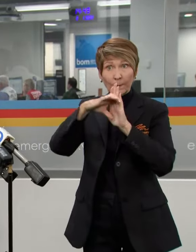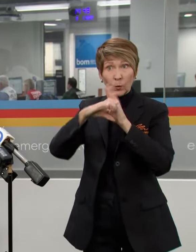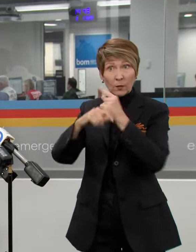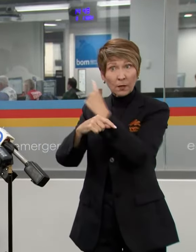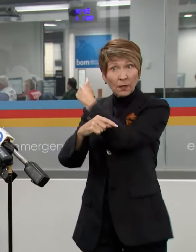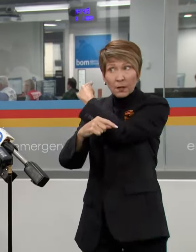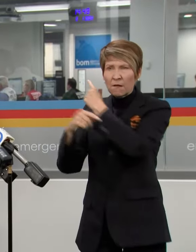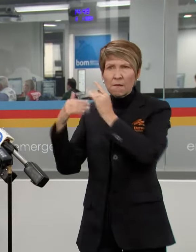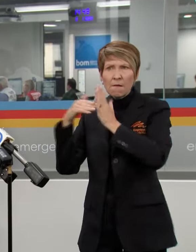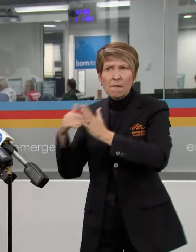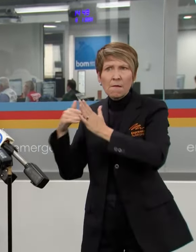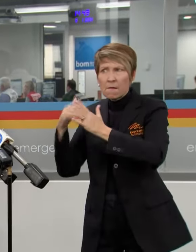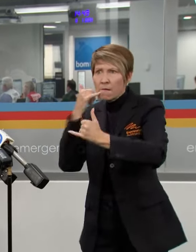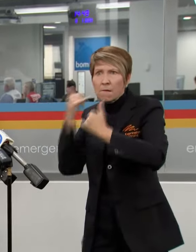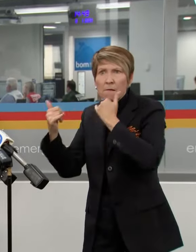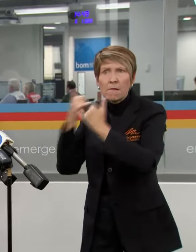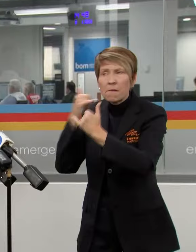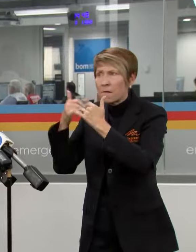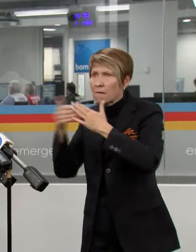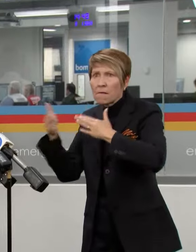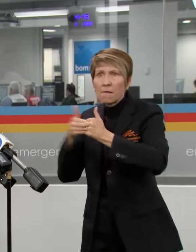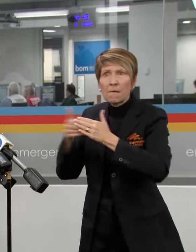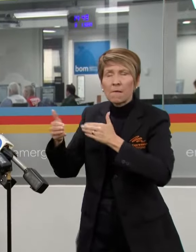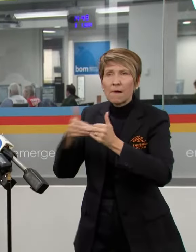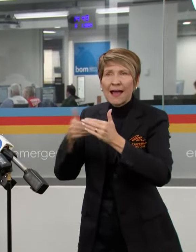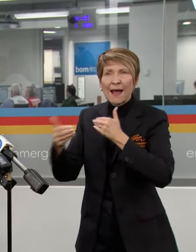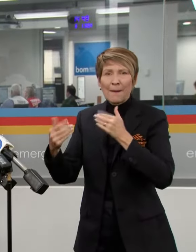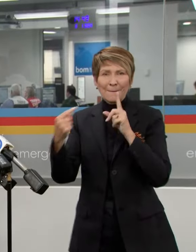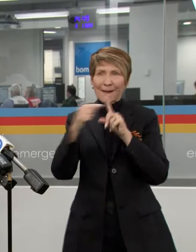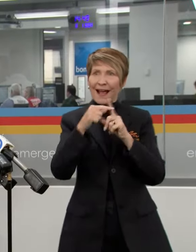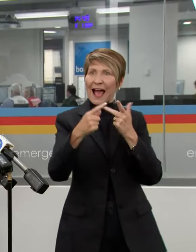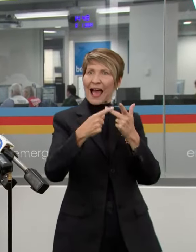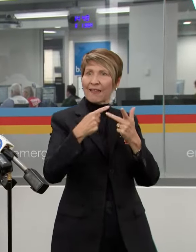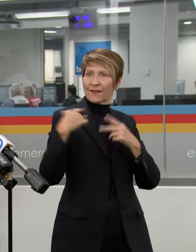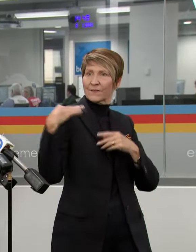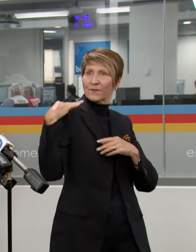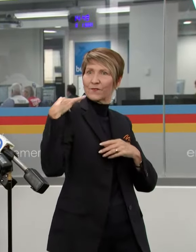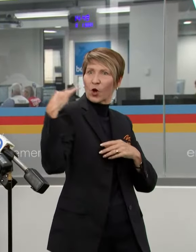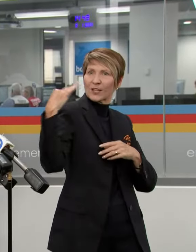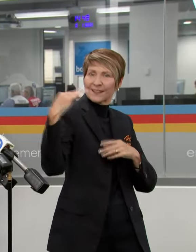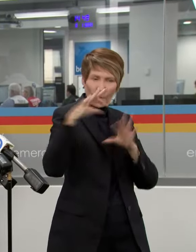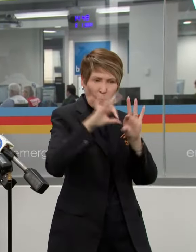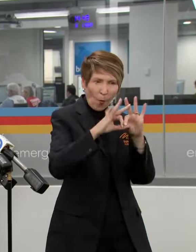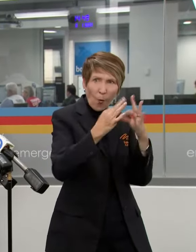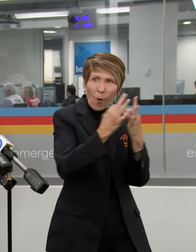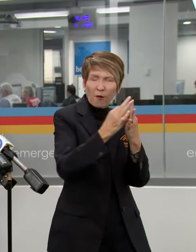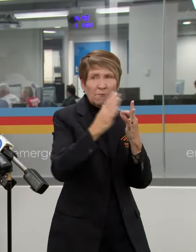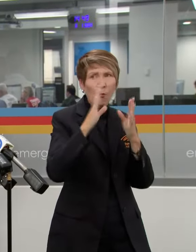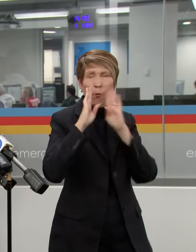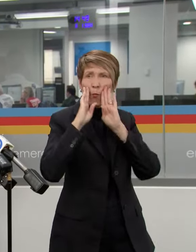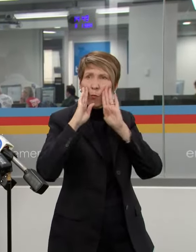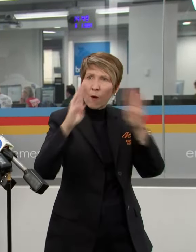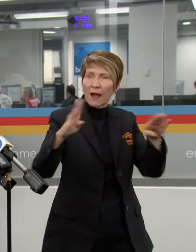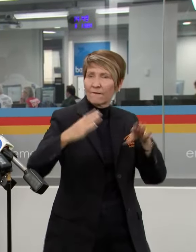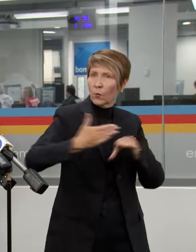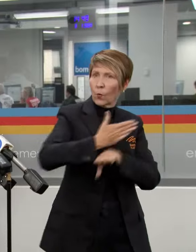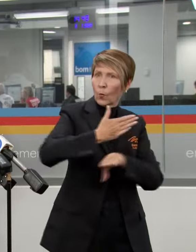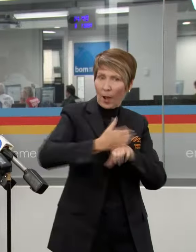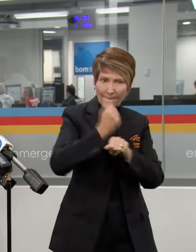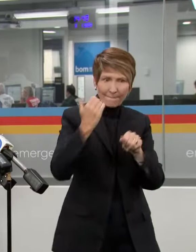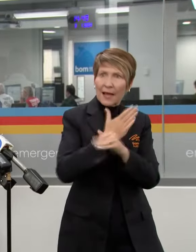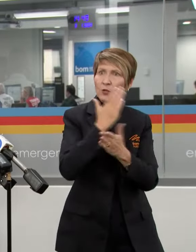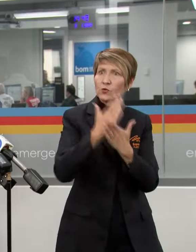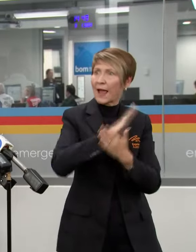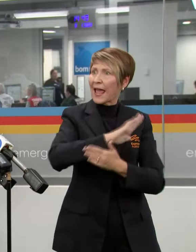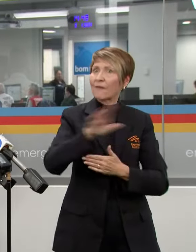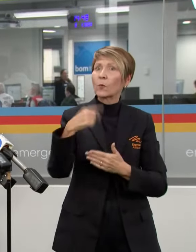on the ground, our volunteers and agencies that are working round the clock to keep the community safe. They're doing a fantastic job. So I just wanted to acknowledge that. I'm